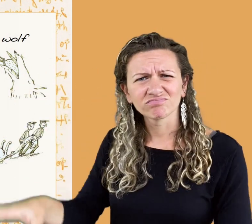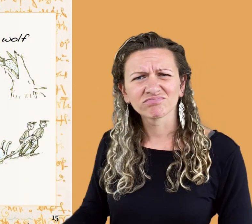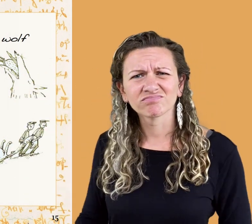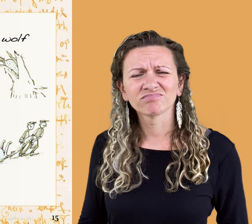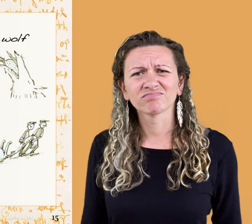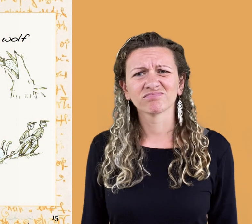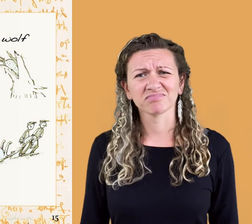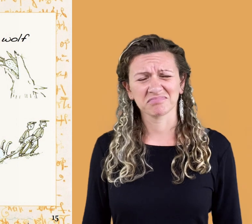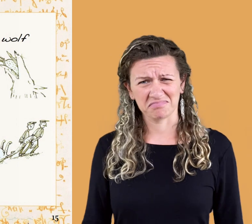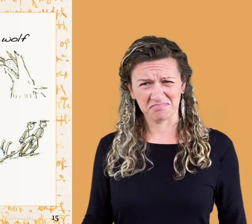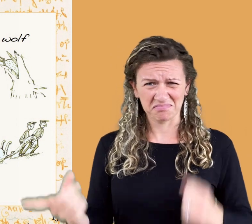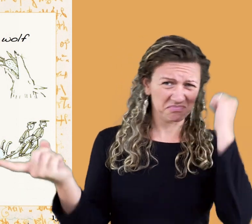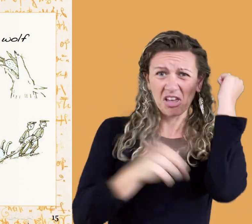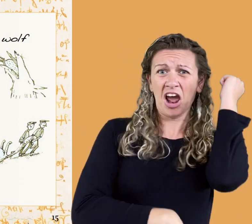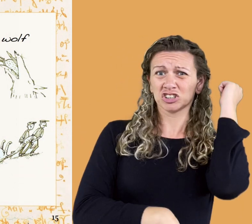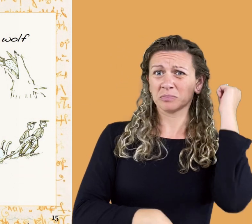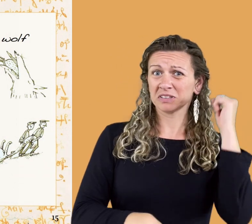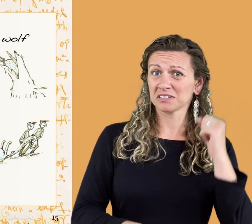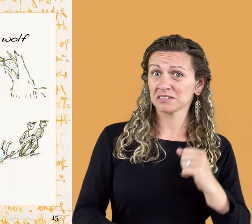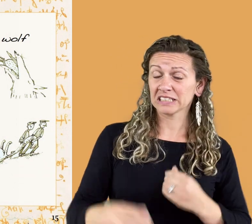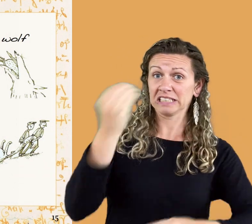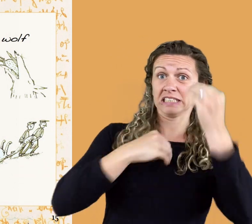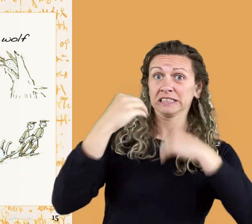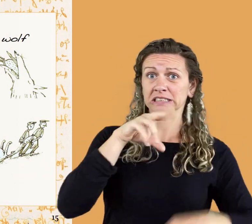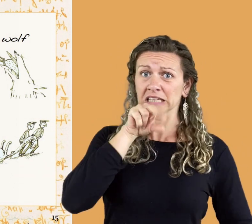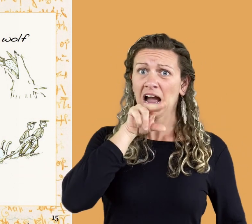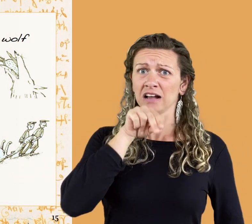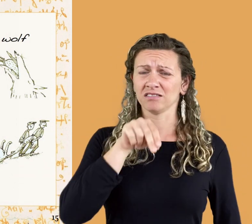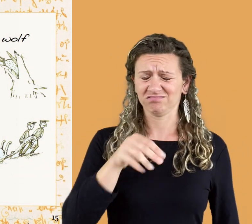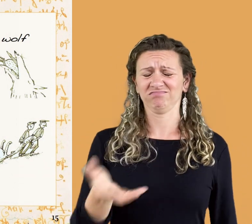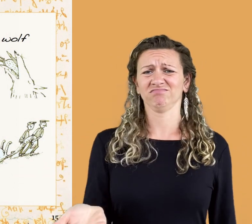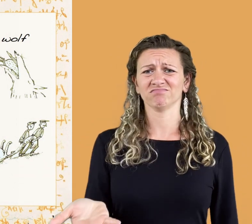What a punishment! Just for eating a duck!